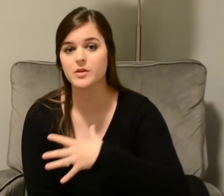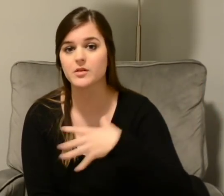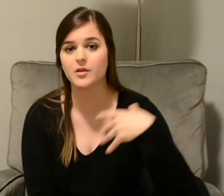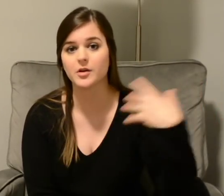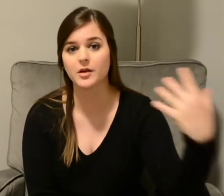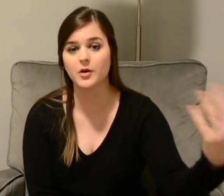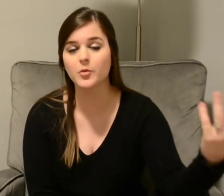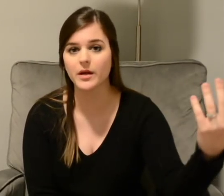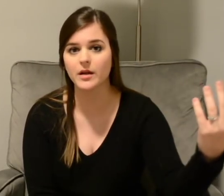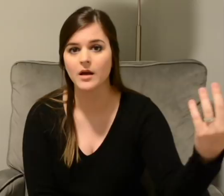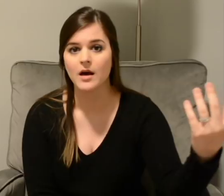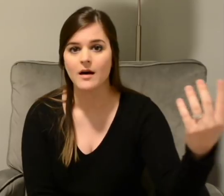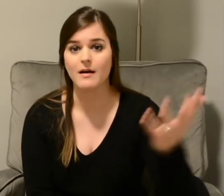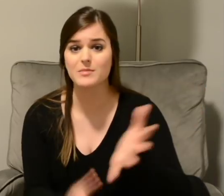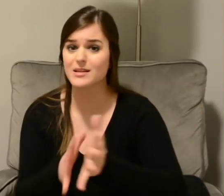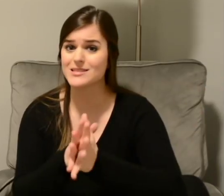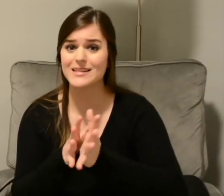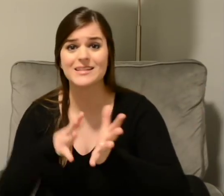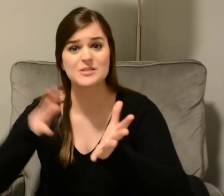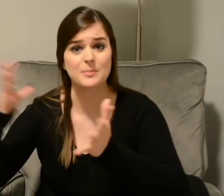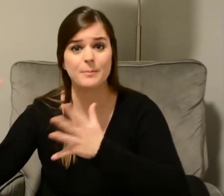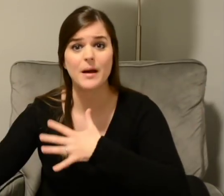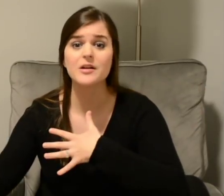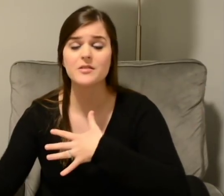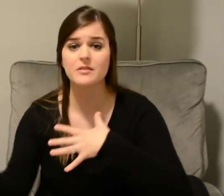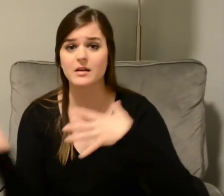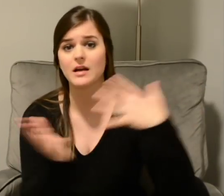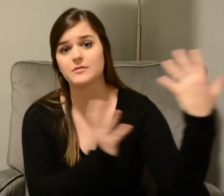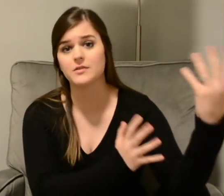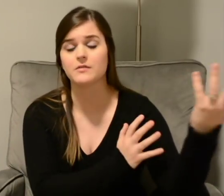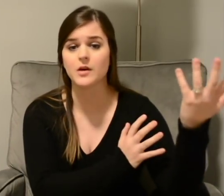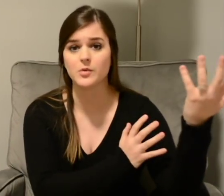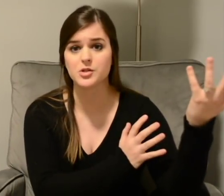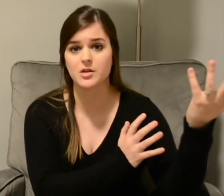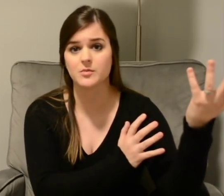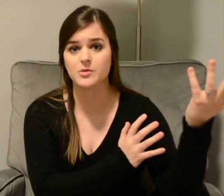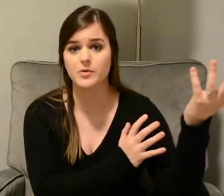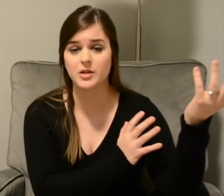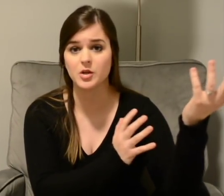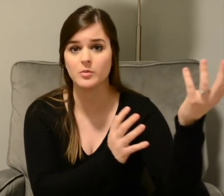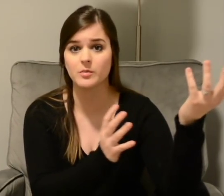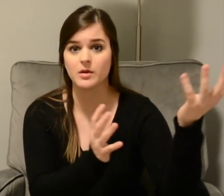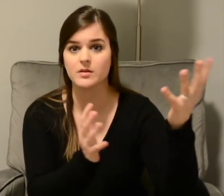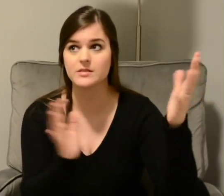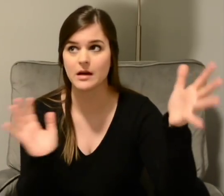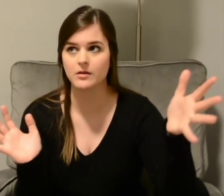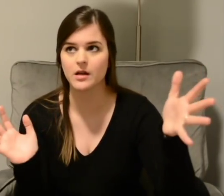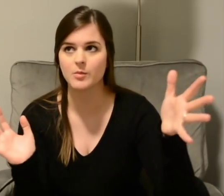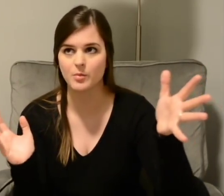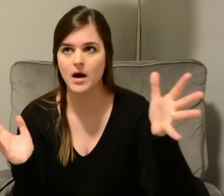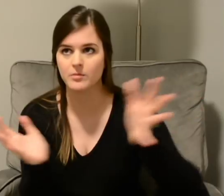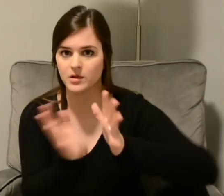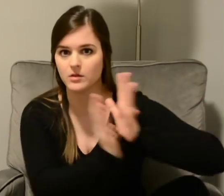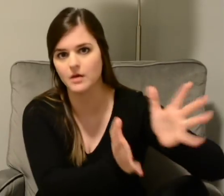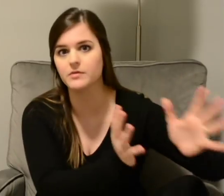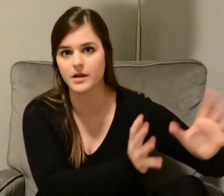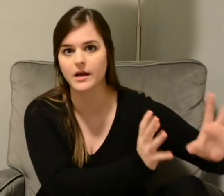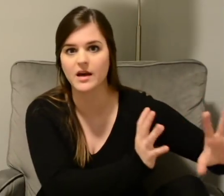another human. I'm not saying it's better than the kind of love that we share between a human because now that I'm a mom, the love that I have